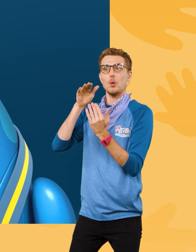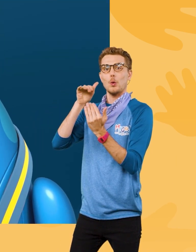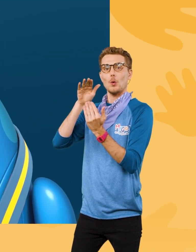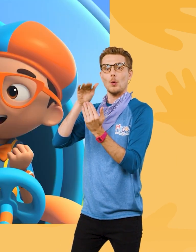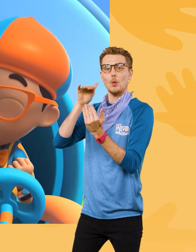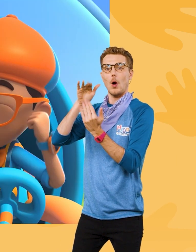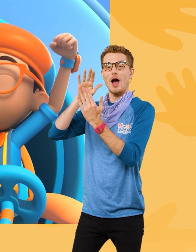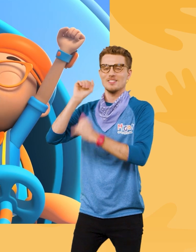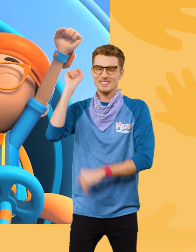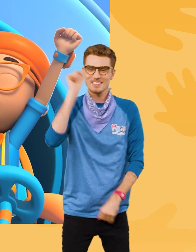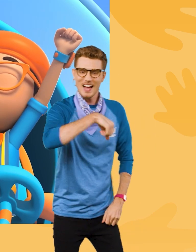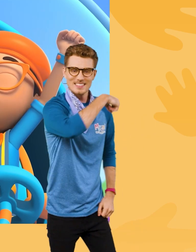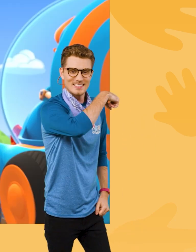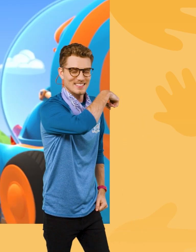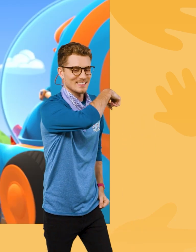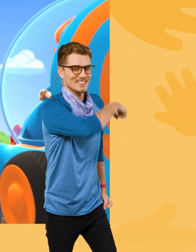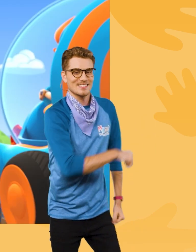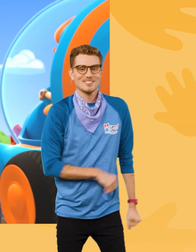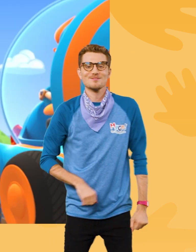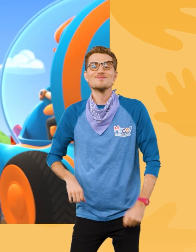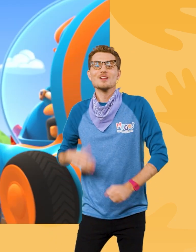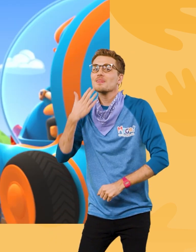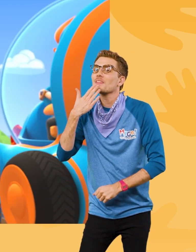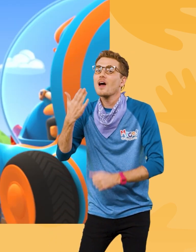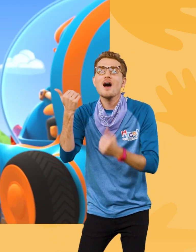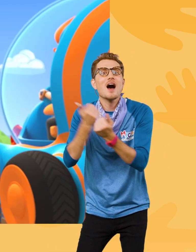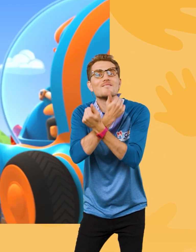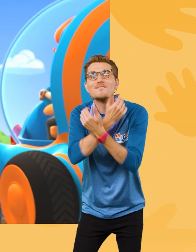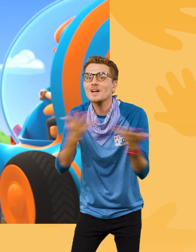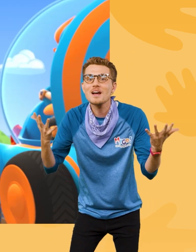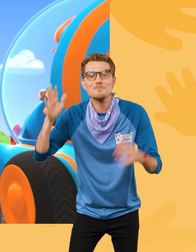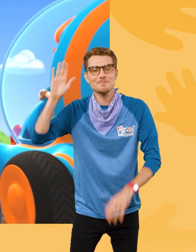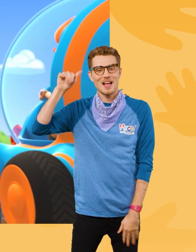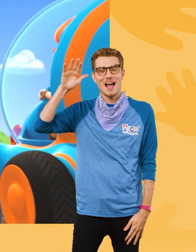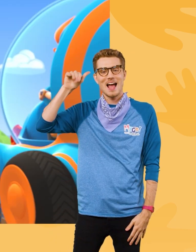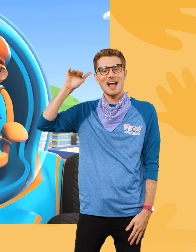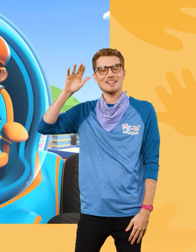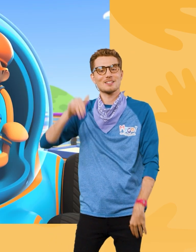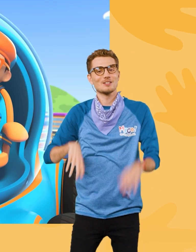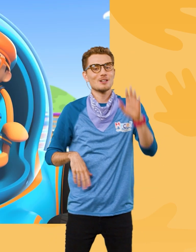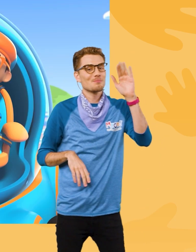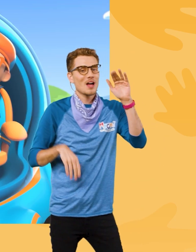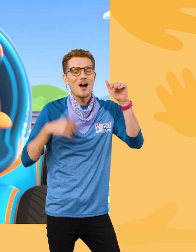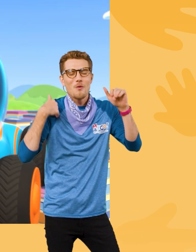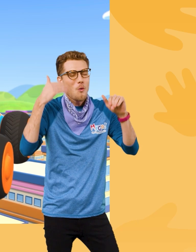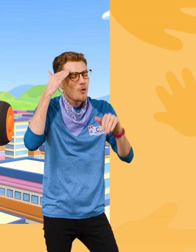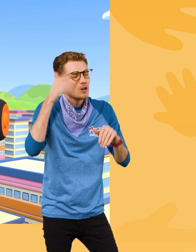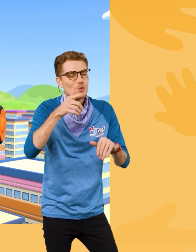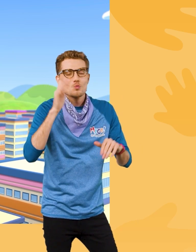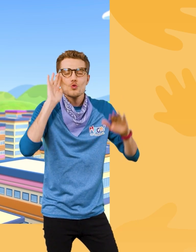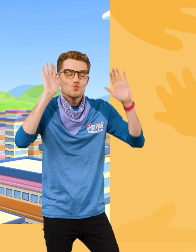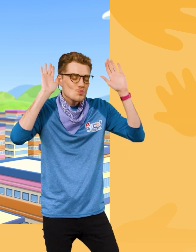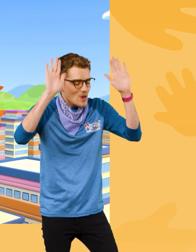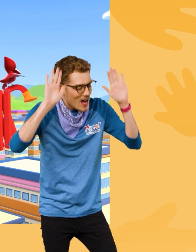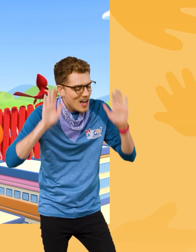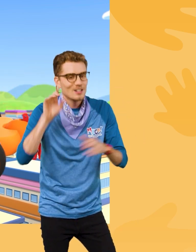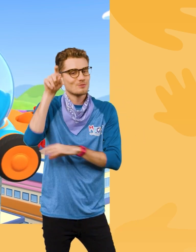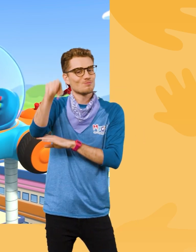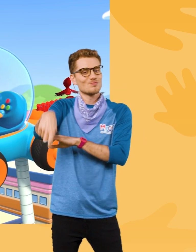Yes! Thanks for everything, Blippi! Bye! Bye, Kareem! I knew you'd be an amazing